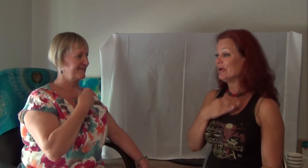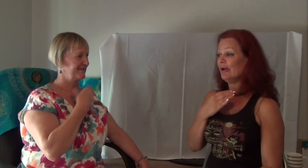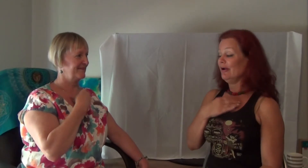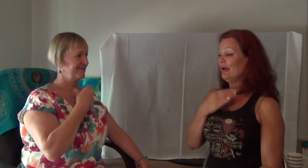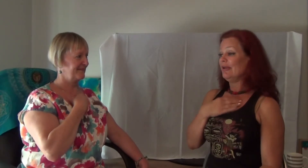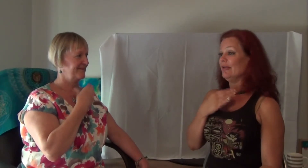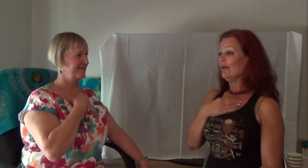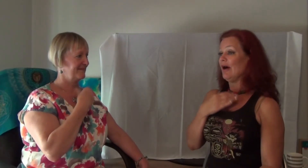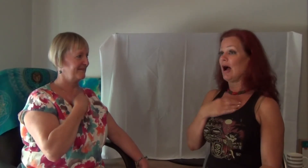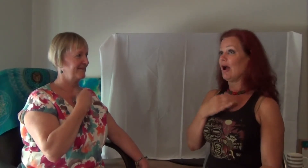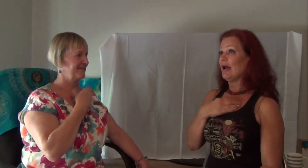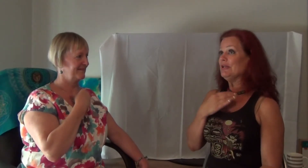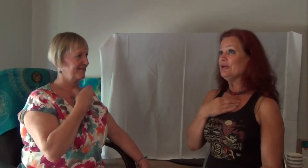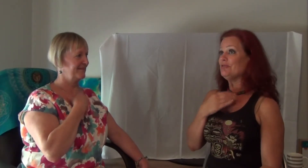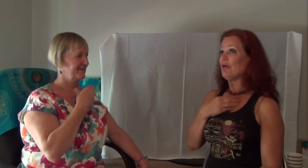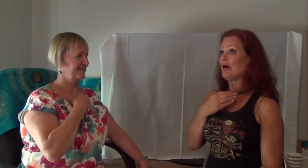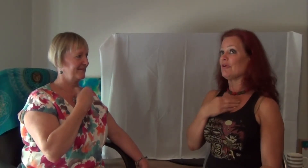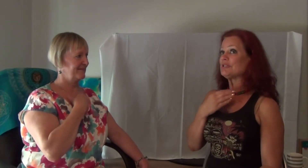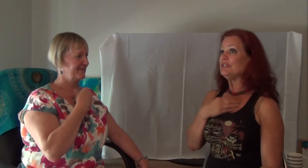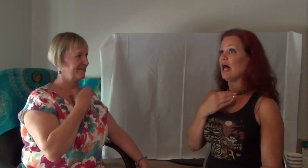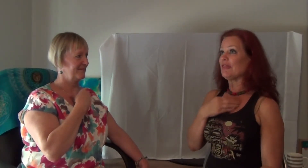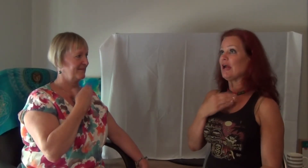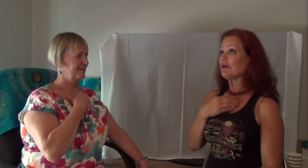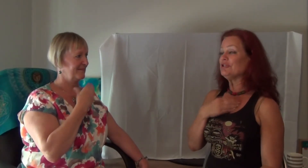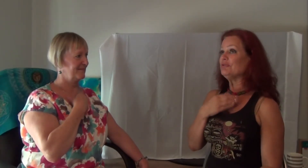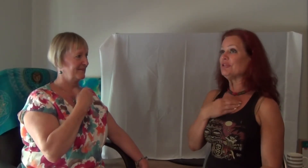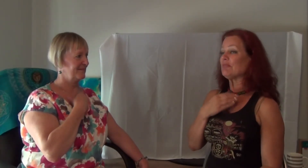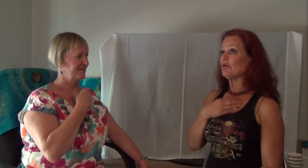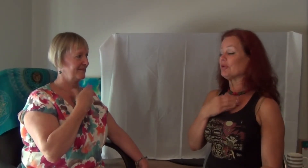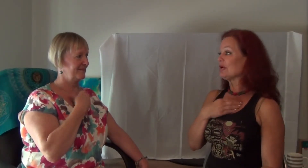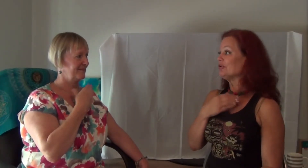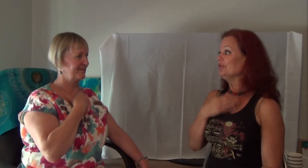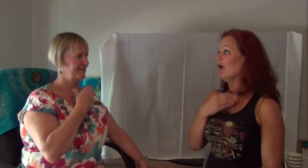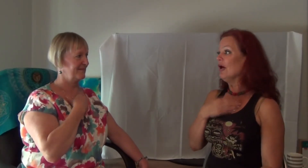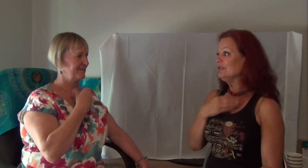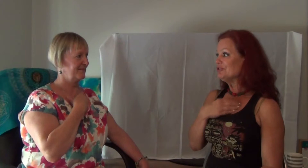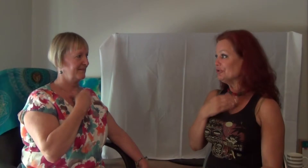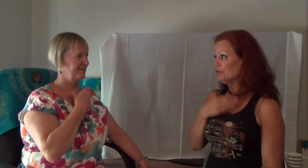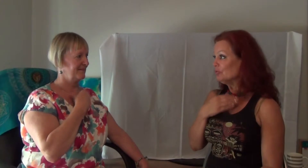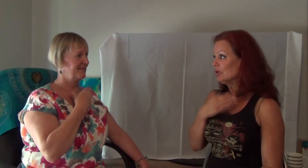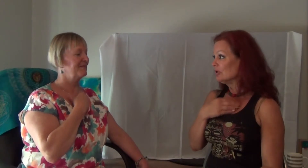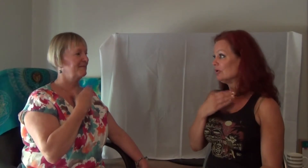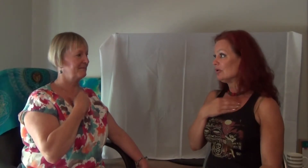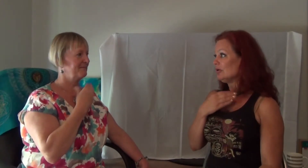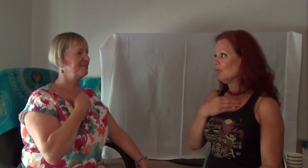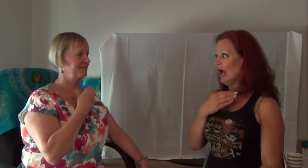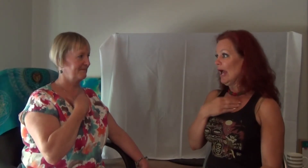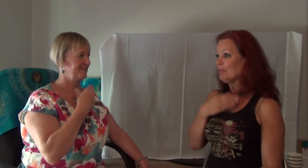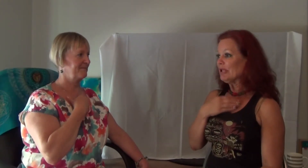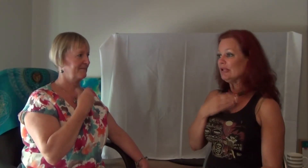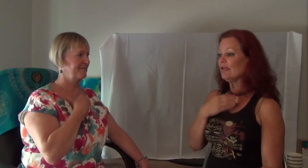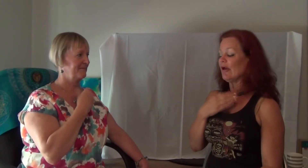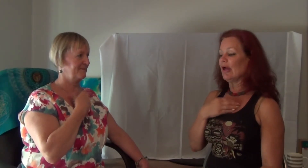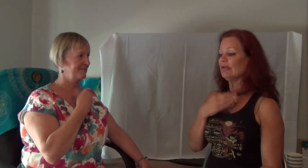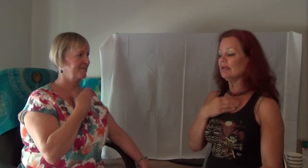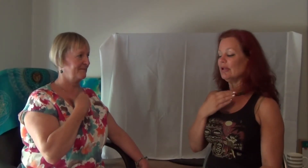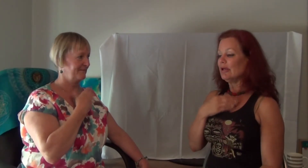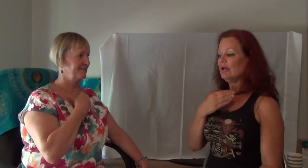there was nothing I could do at that moment. I couldn't undo what happened. And